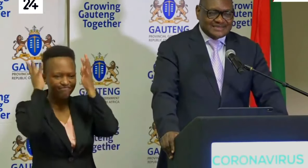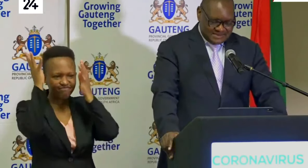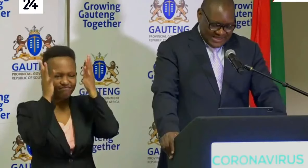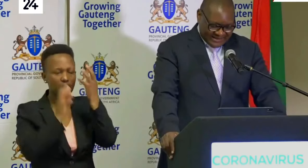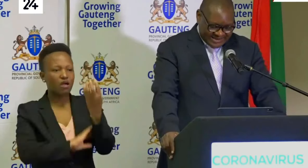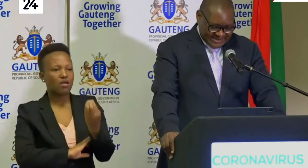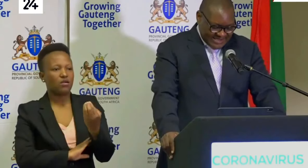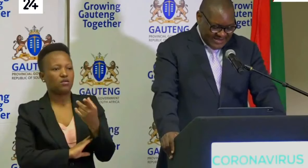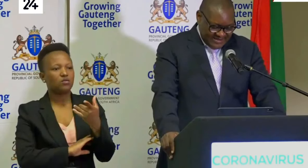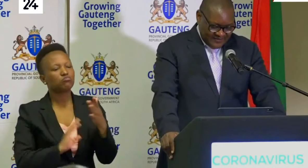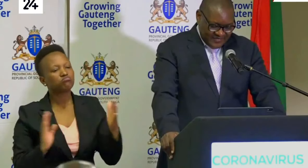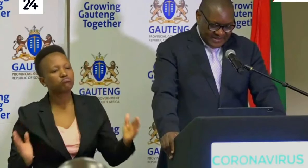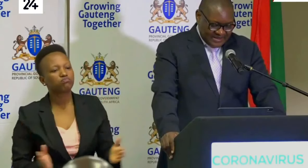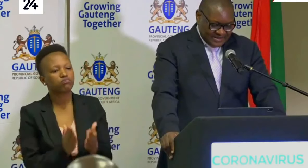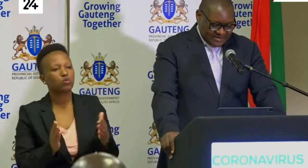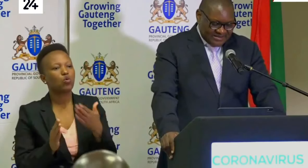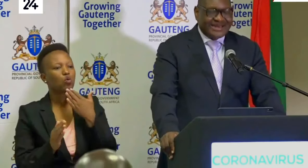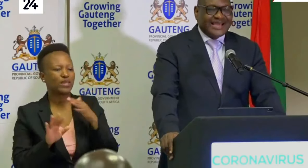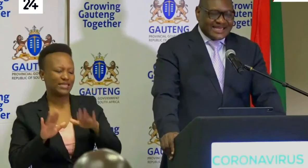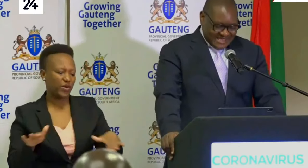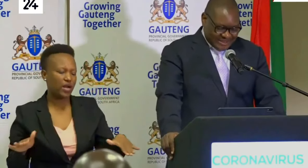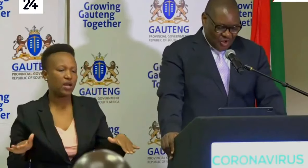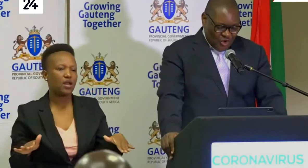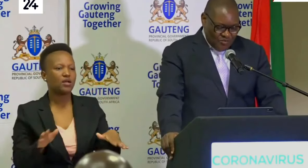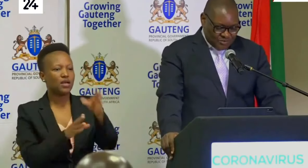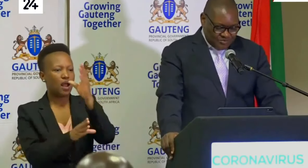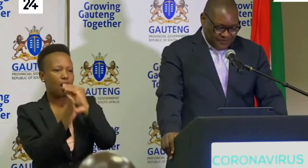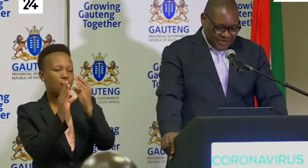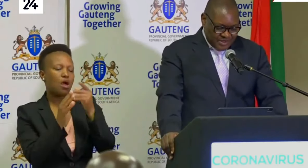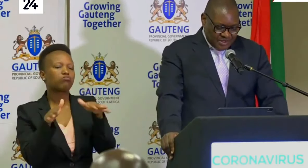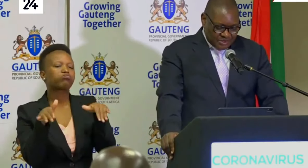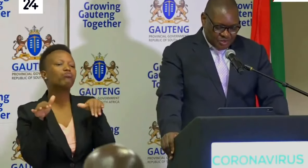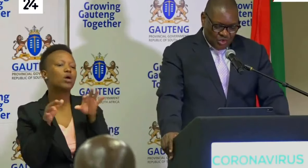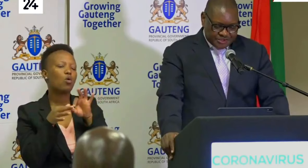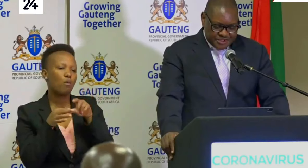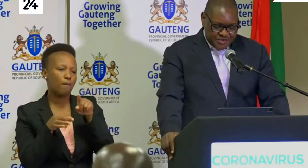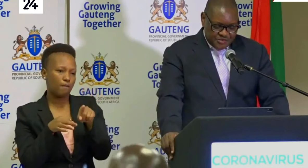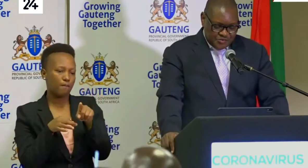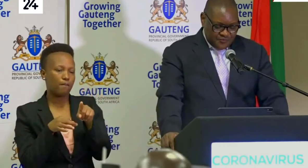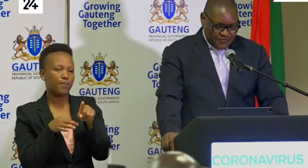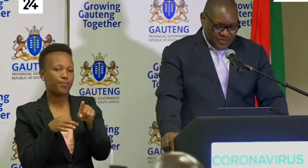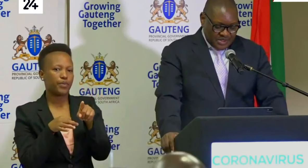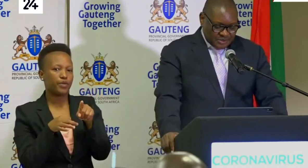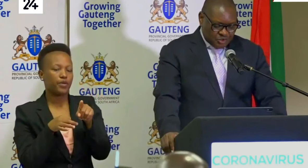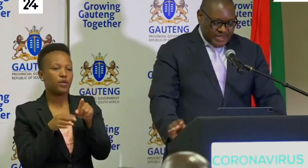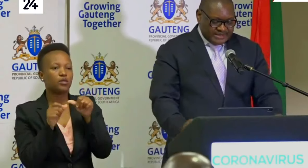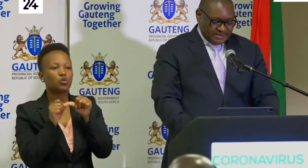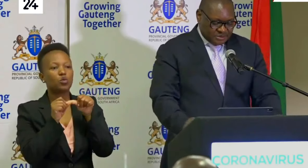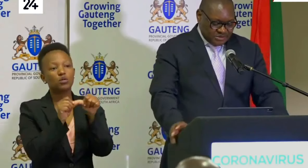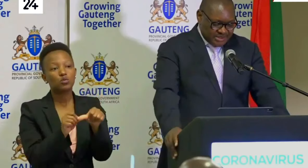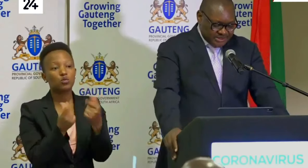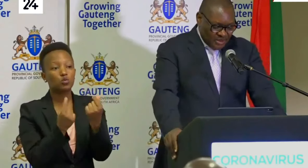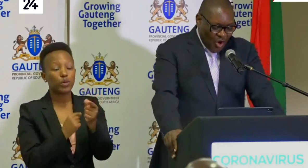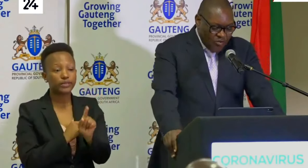our children, the learners at home to continue doing